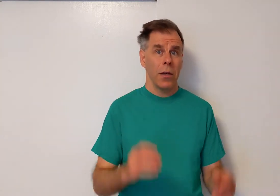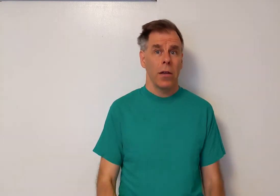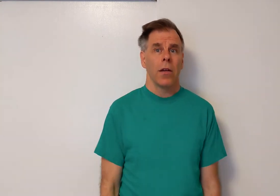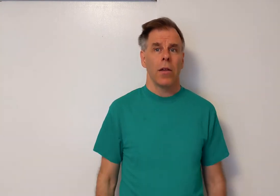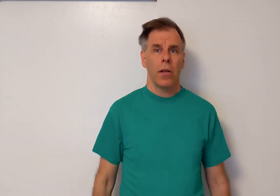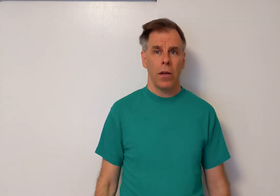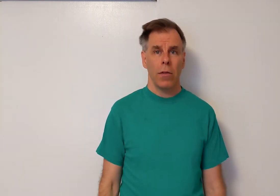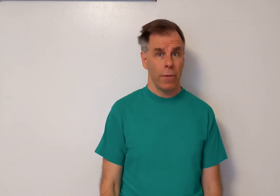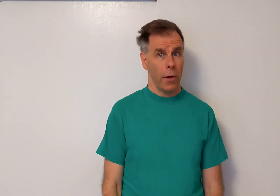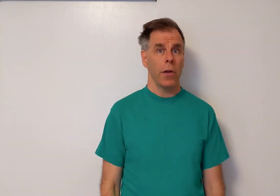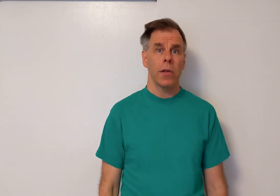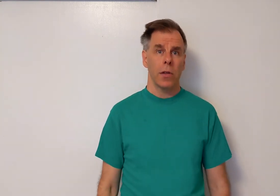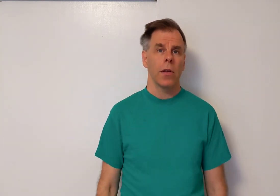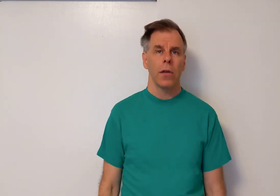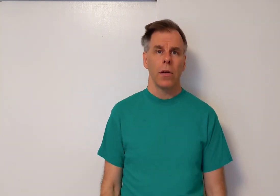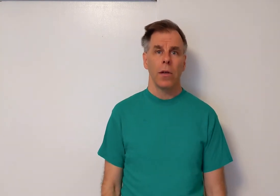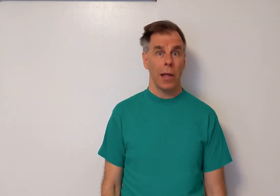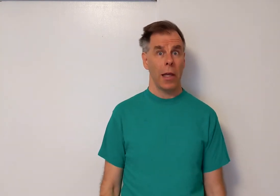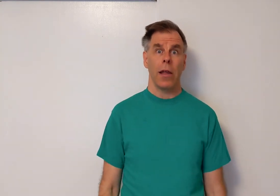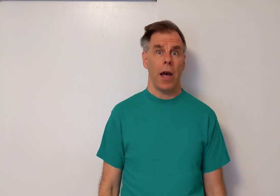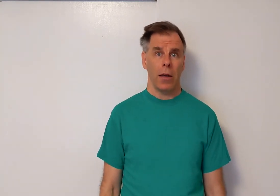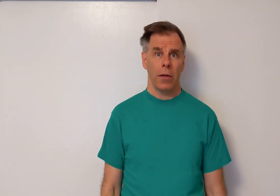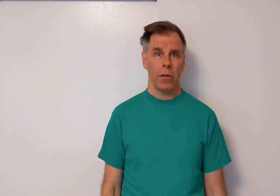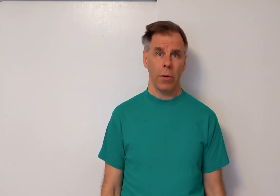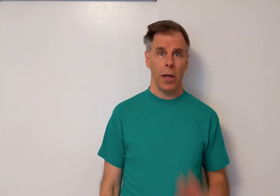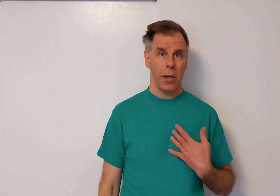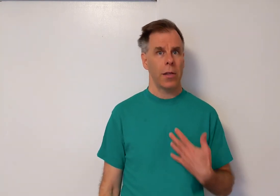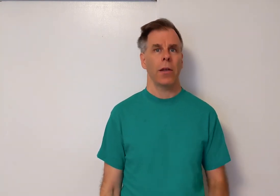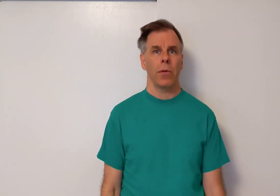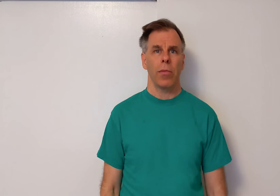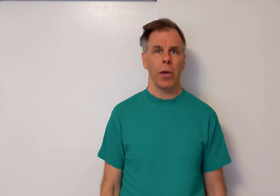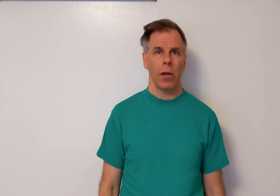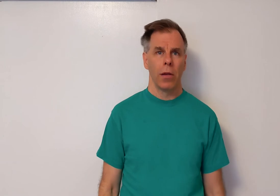the verse like that. Ready? Sing it with me.